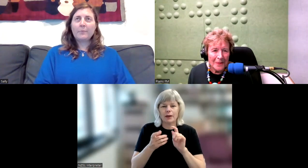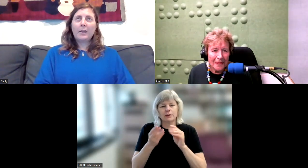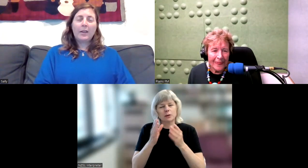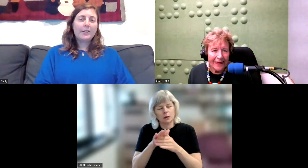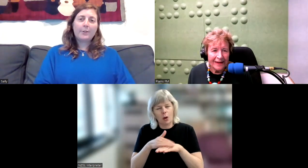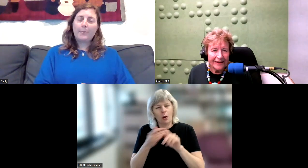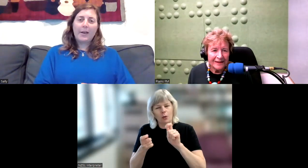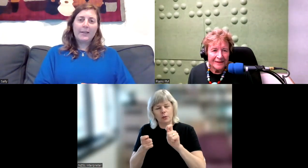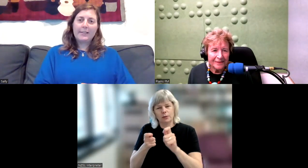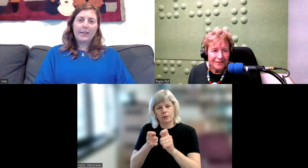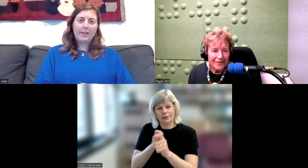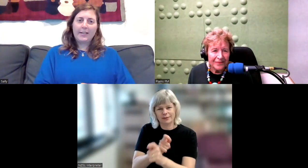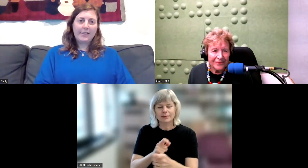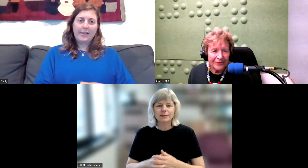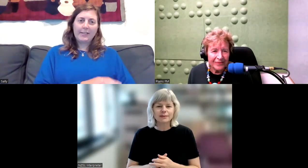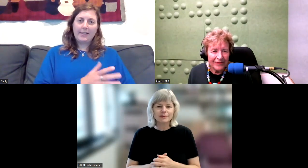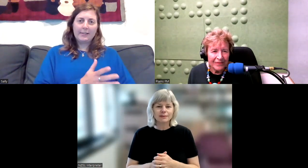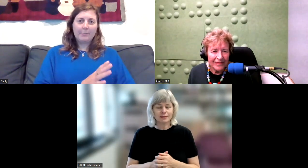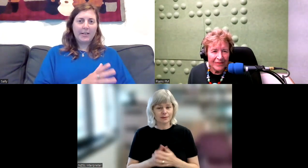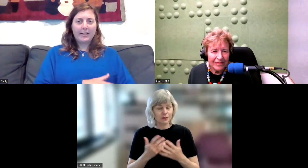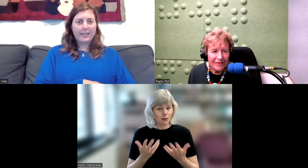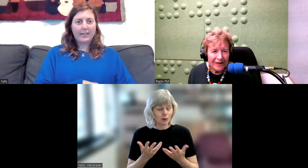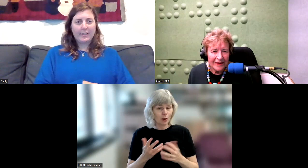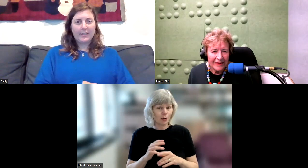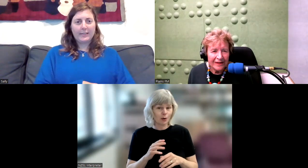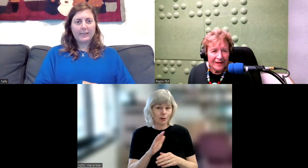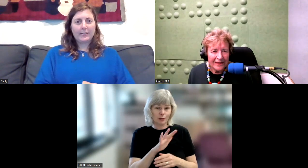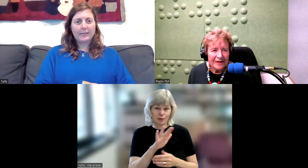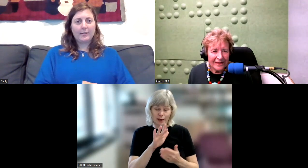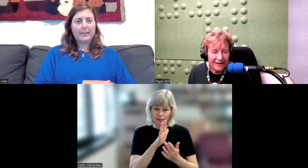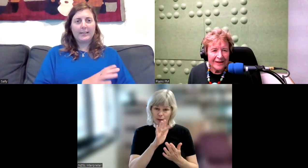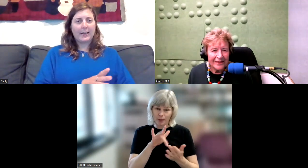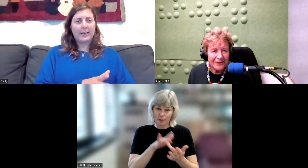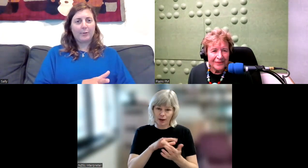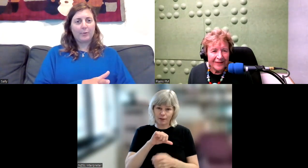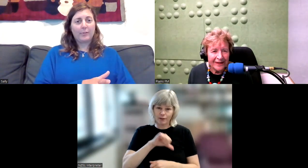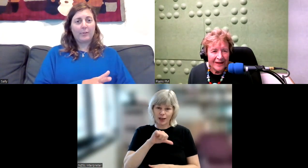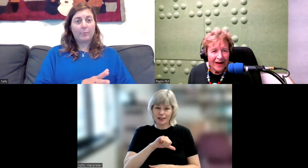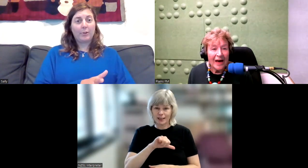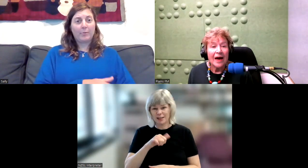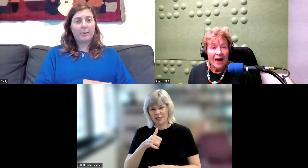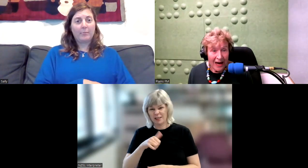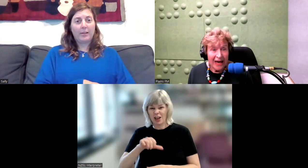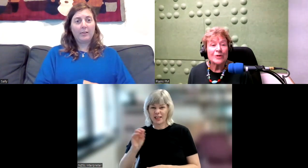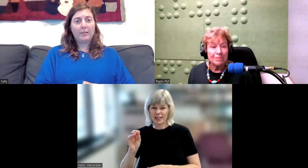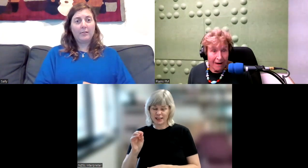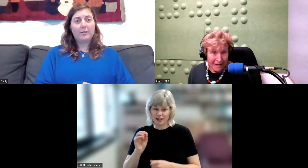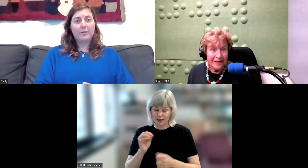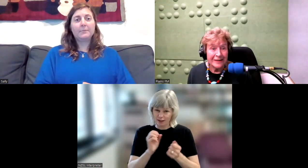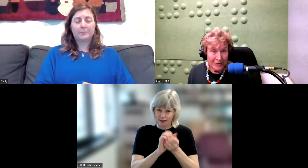And so by, say, the 1990s, mid-1990s, New Zealand Sign Language was the predominant method? It was paramount. It was